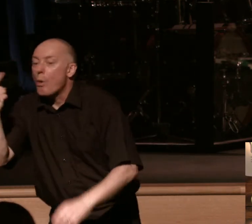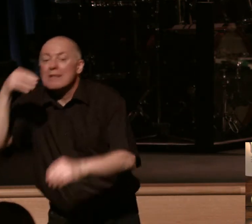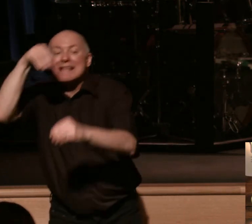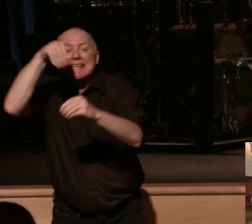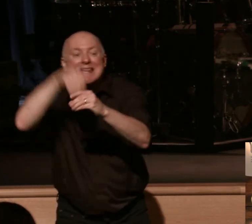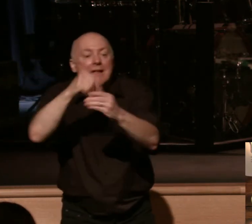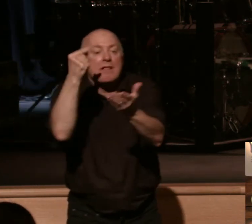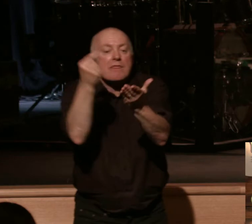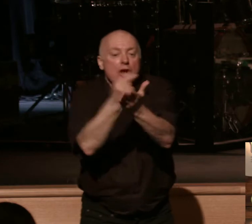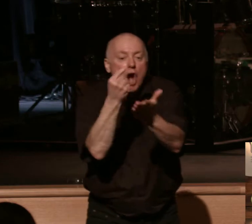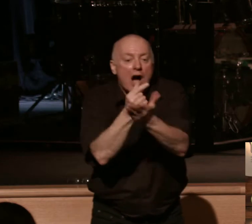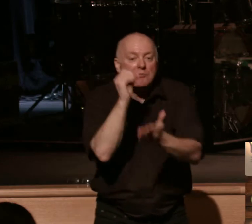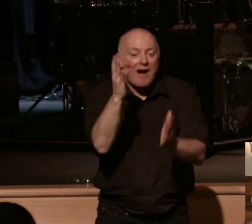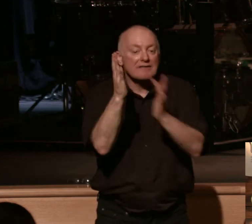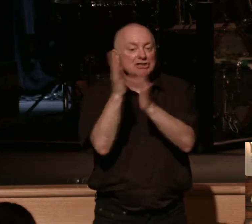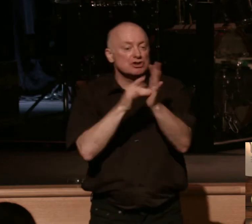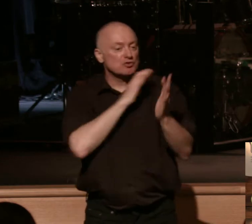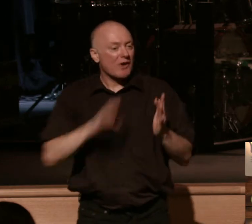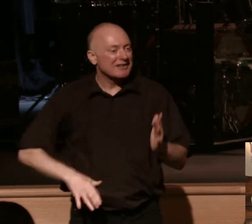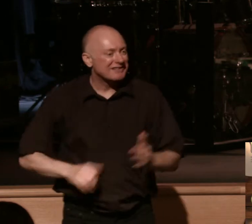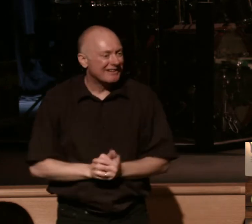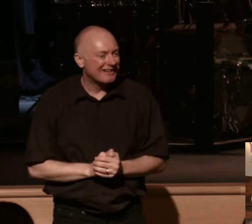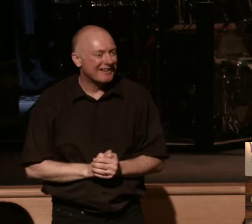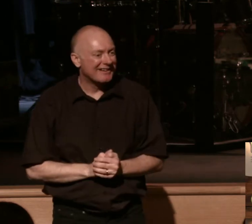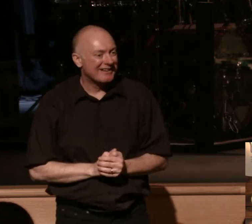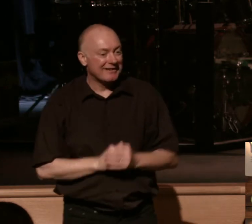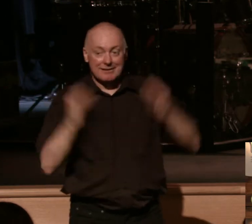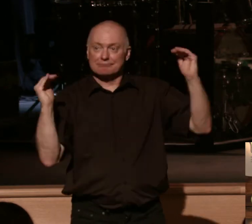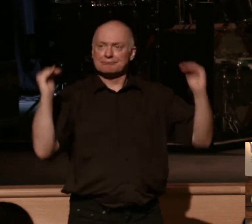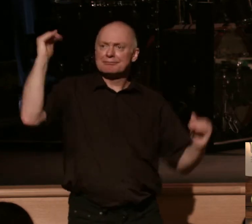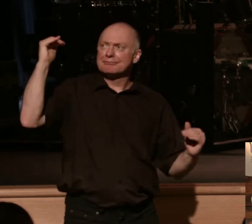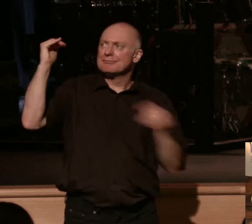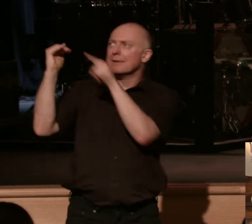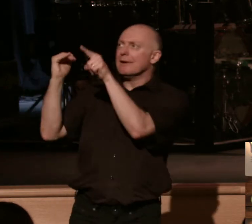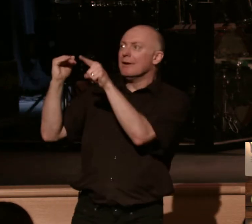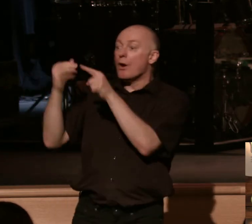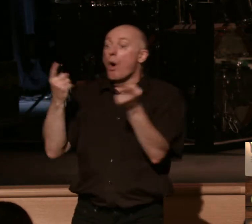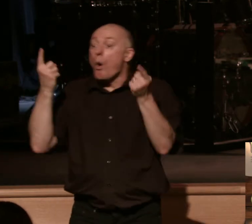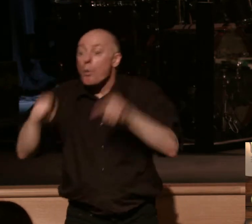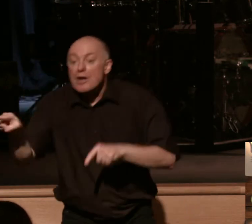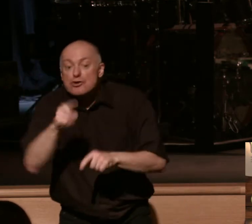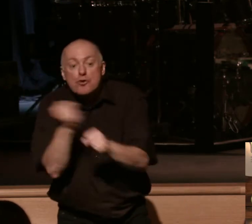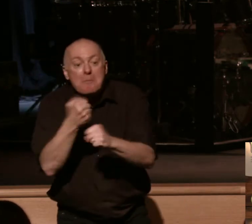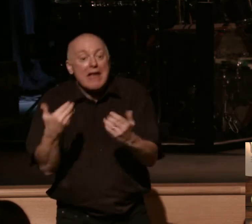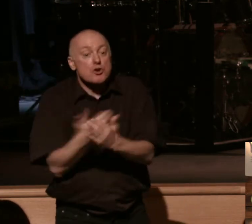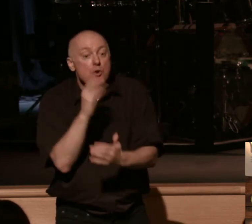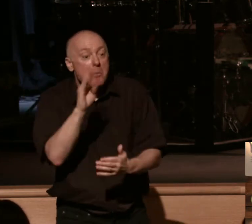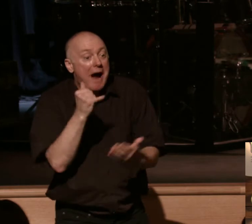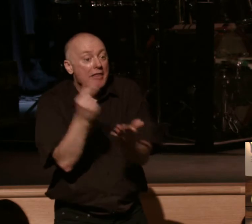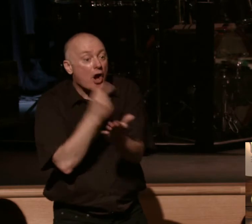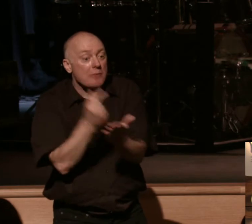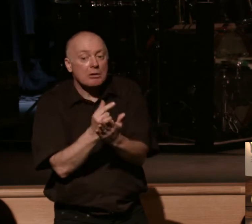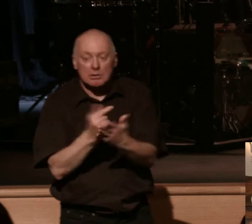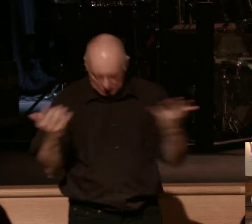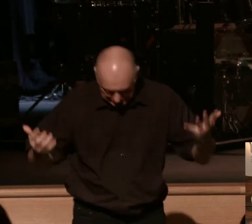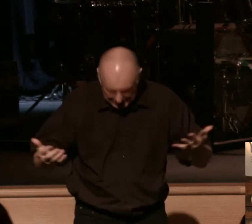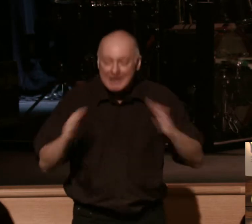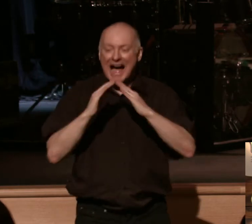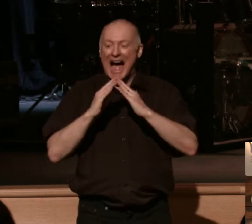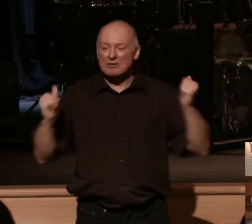gospel of Jesus Christ. This is a new and we are made new by the gospel. On the outside, we're aging. On